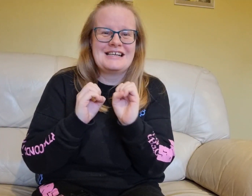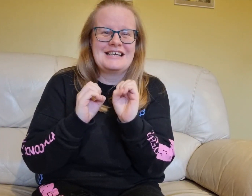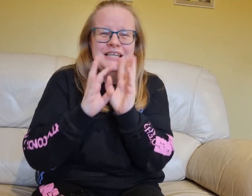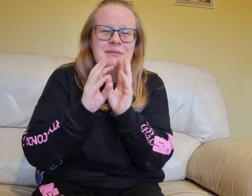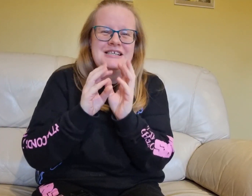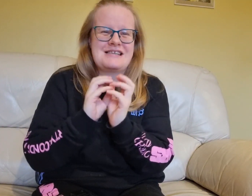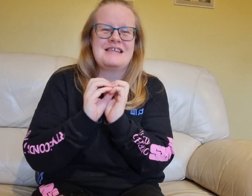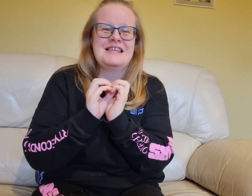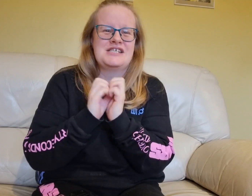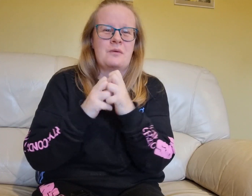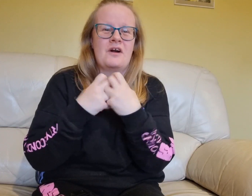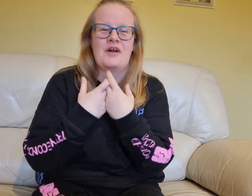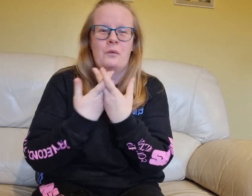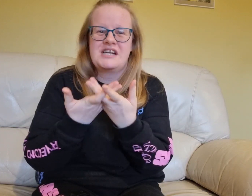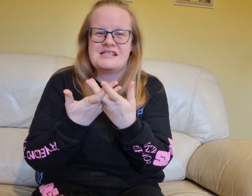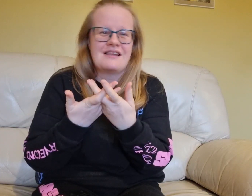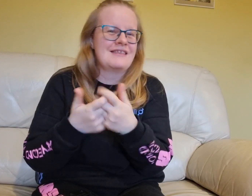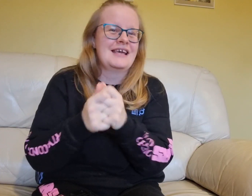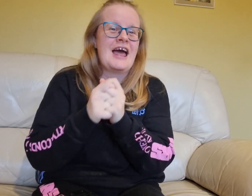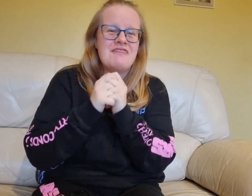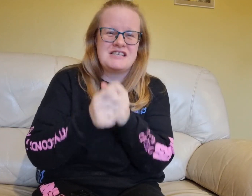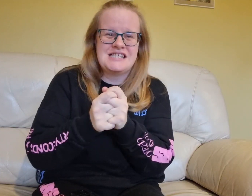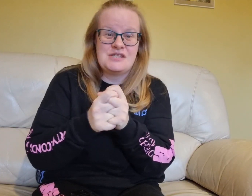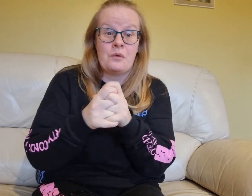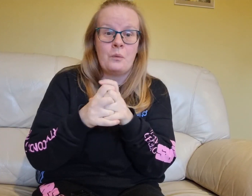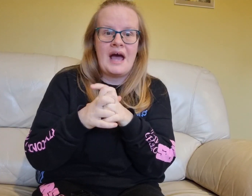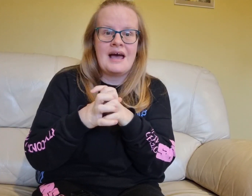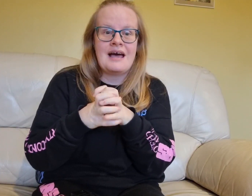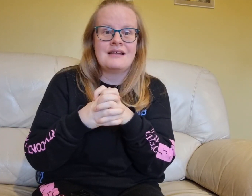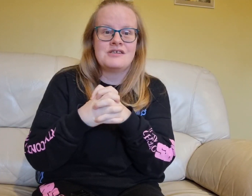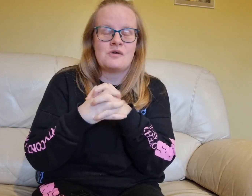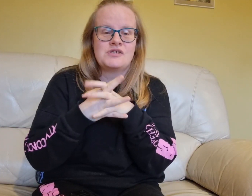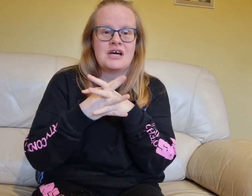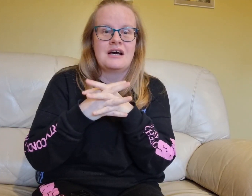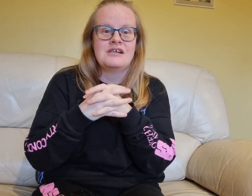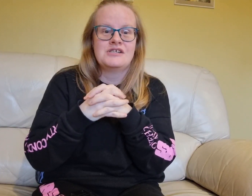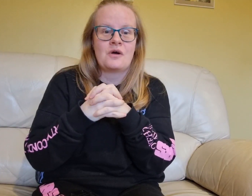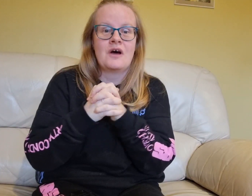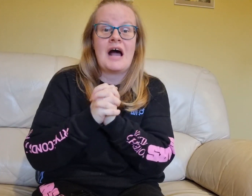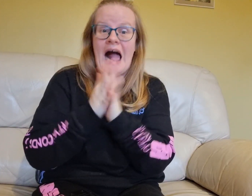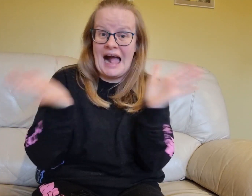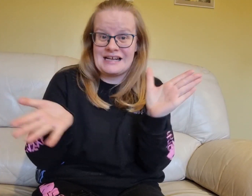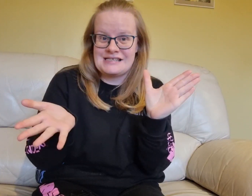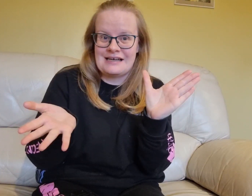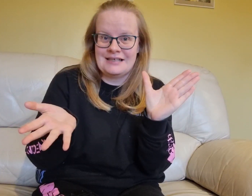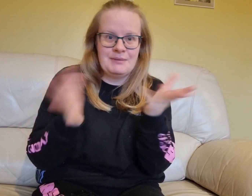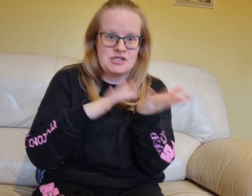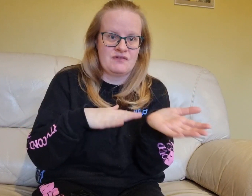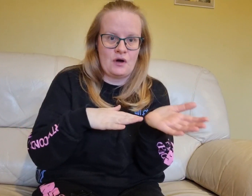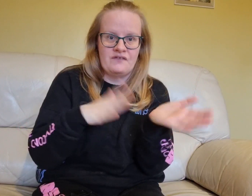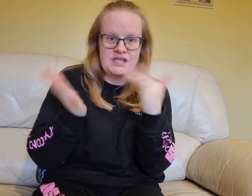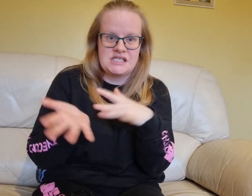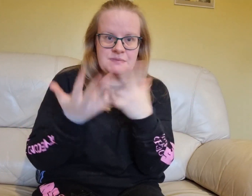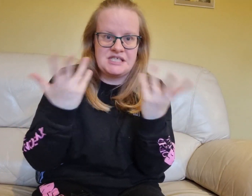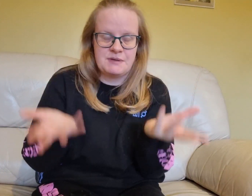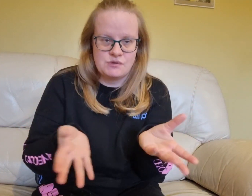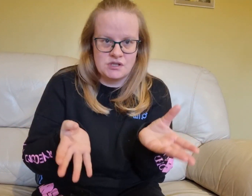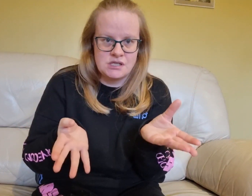niblets in this one and what is nothing, this is where the Doctor and Donna accidentally, because of the coffee that has been spilled on the